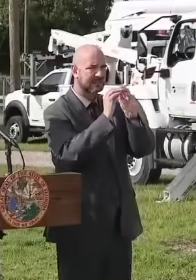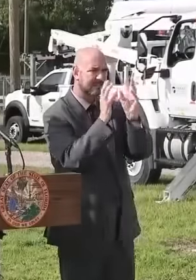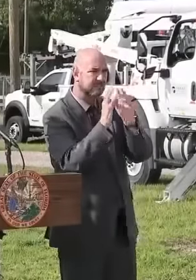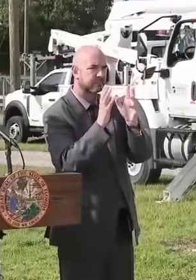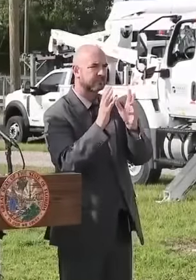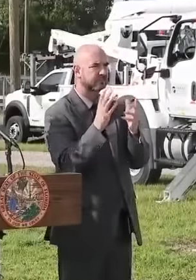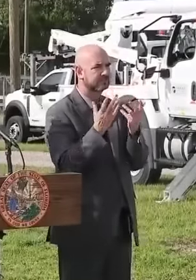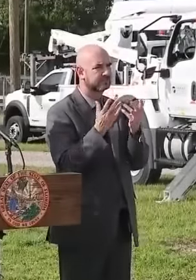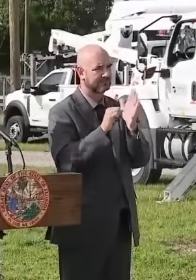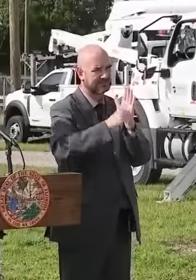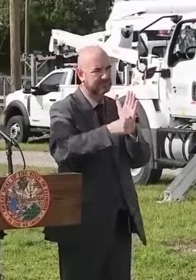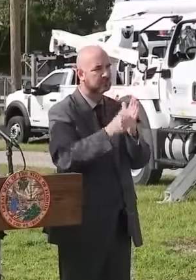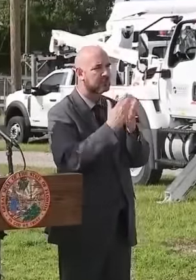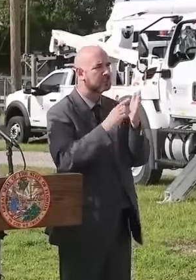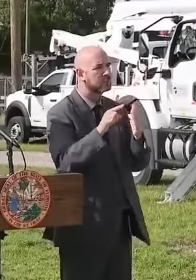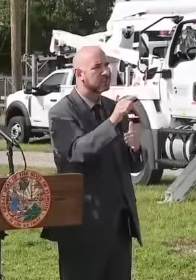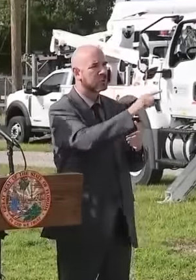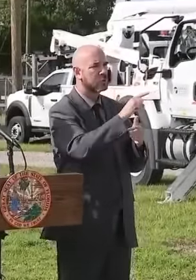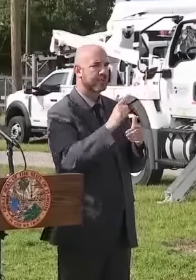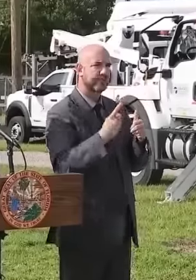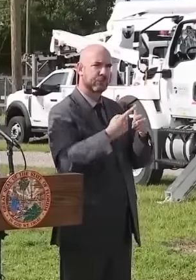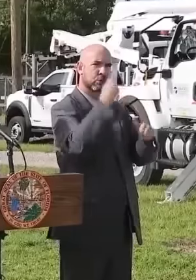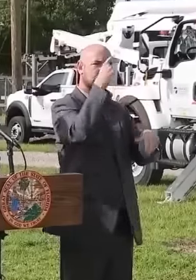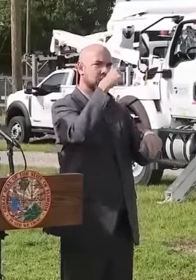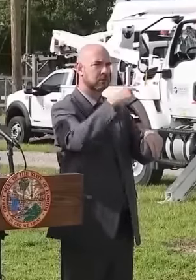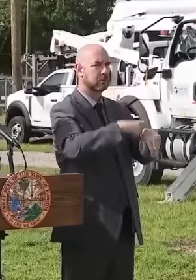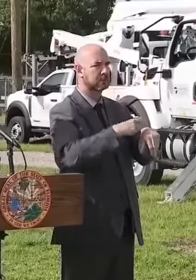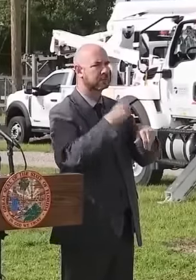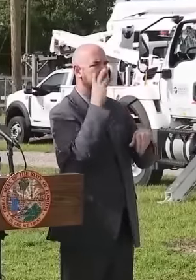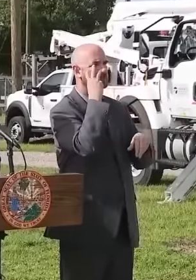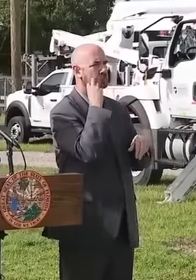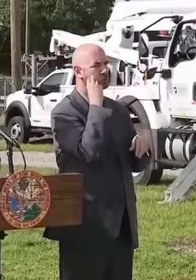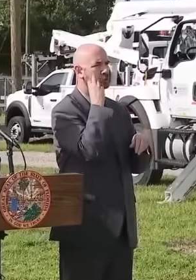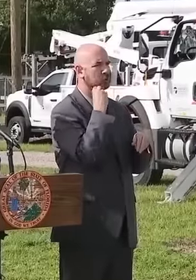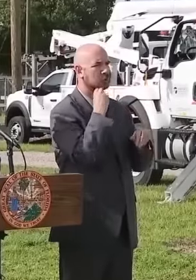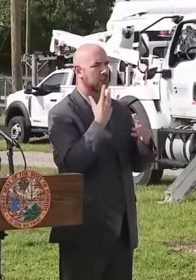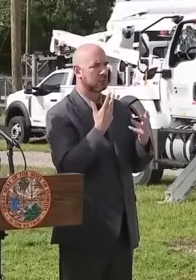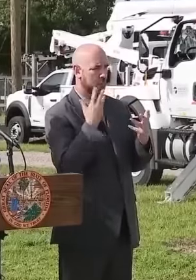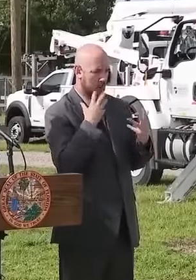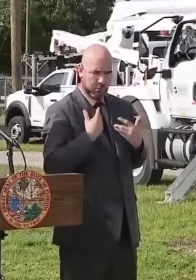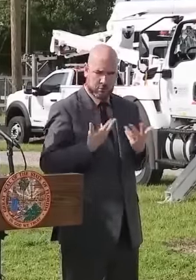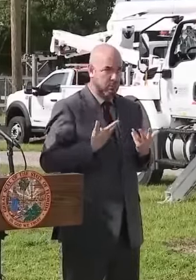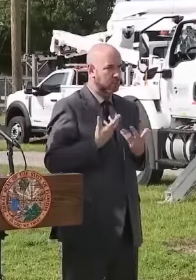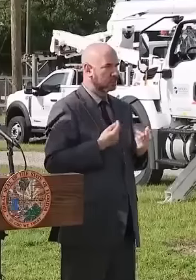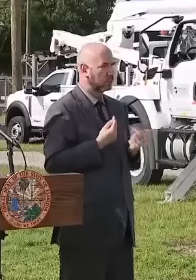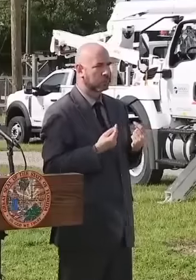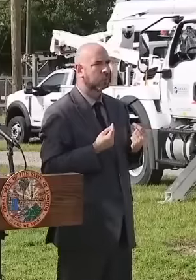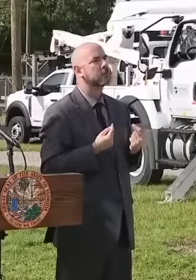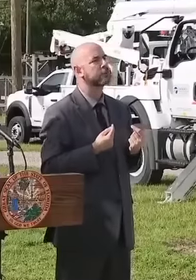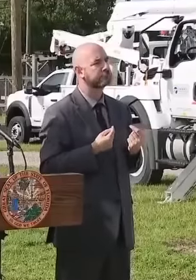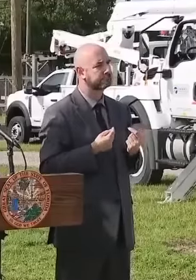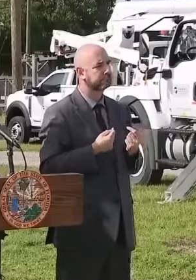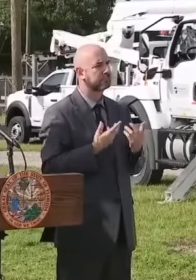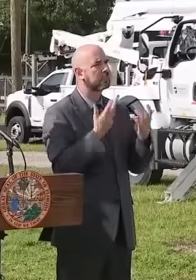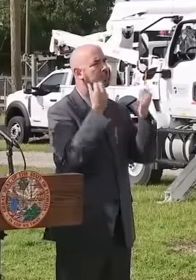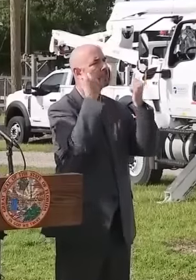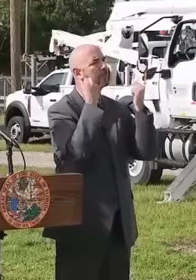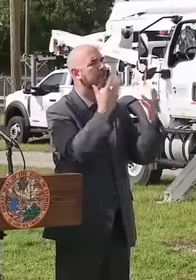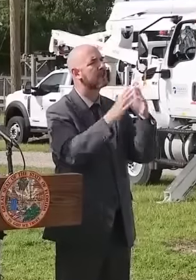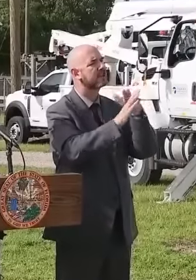is. And there have been a lot of evacuations called for for Category A, Evacuation Zone A.